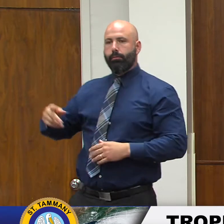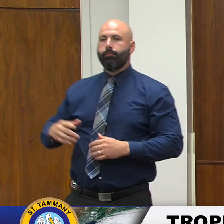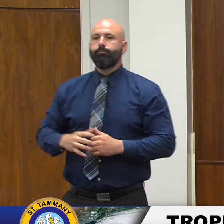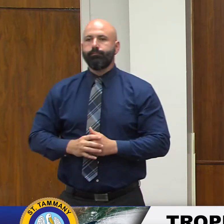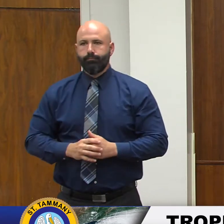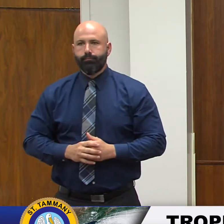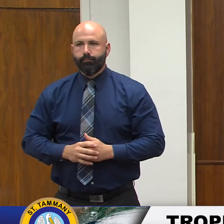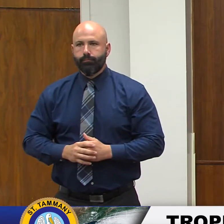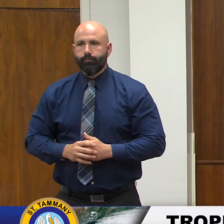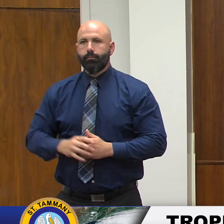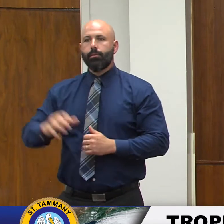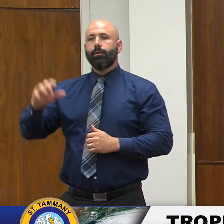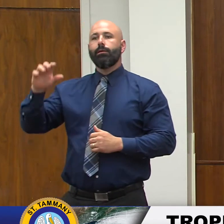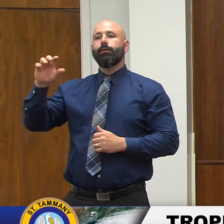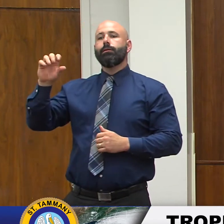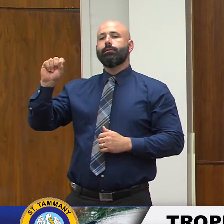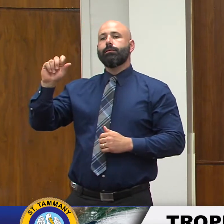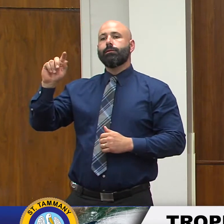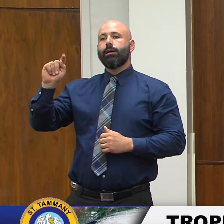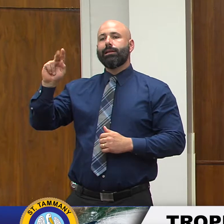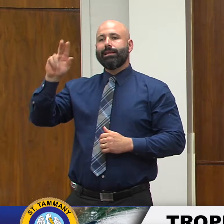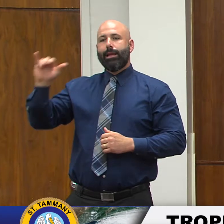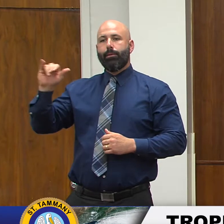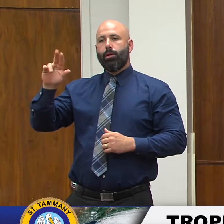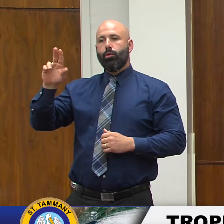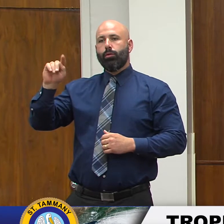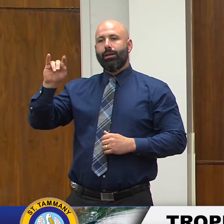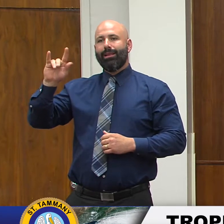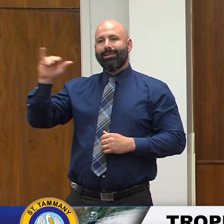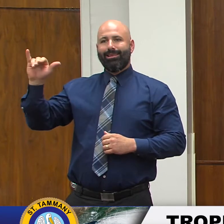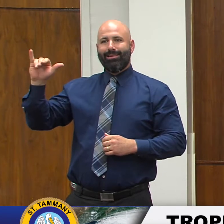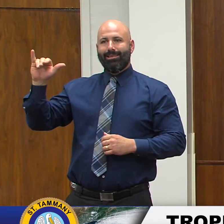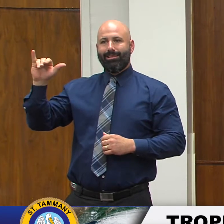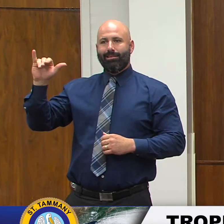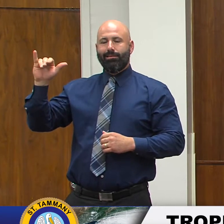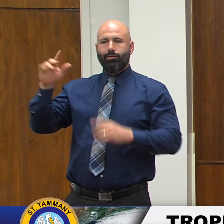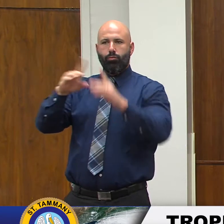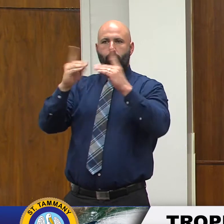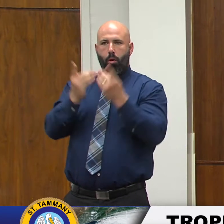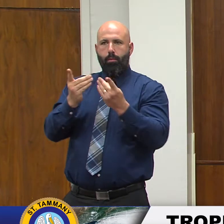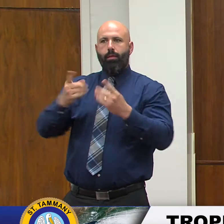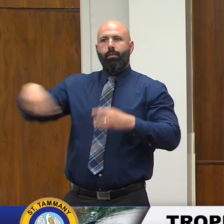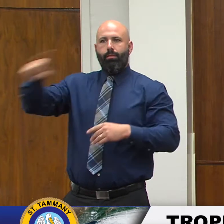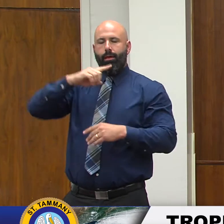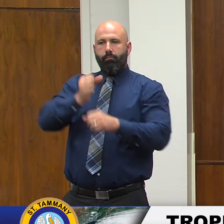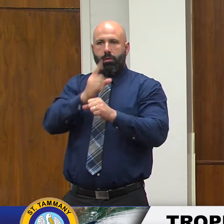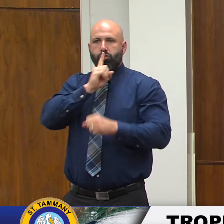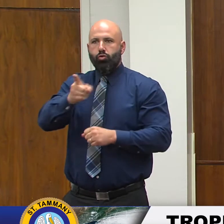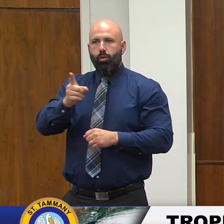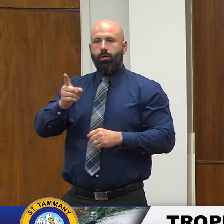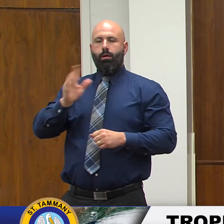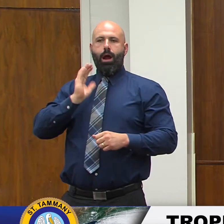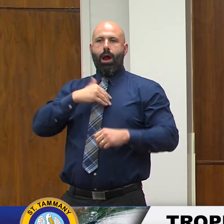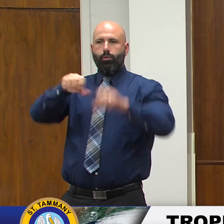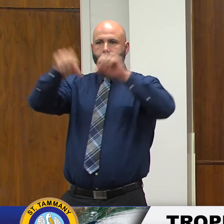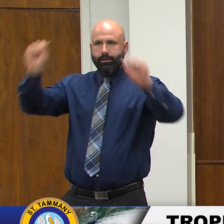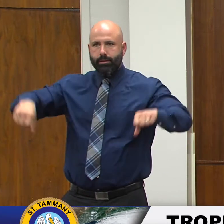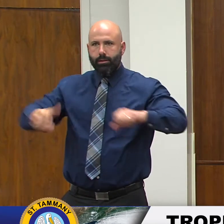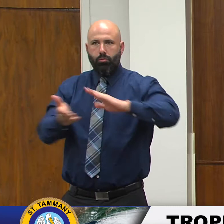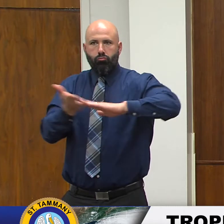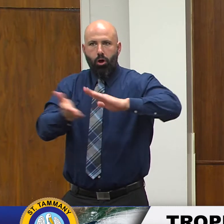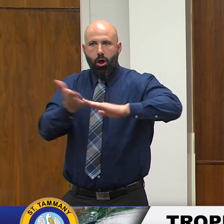citizens with water and sewerage services making sure that our systems are up and running and they'll be on call throughout the event